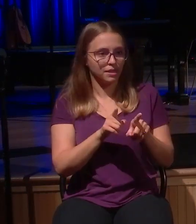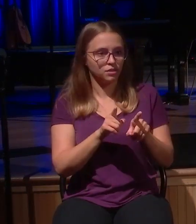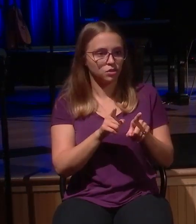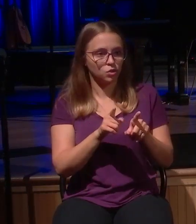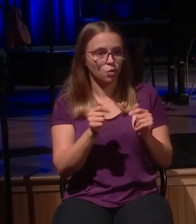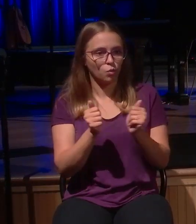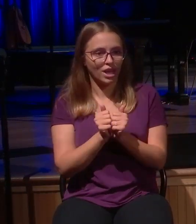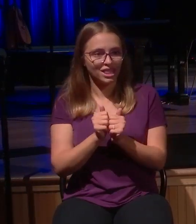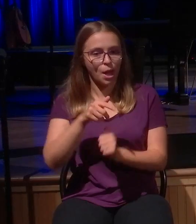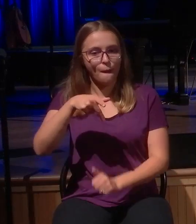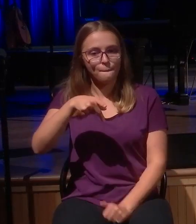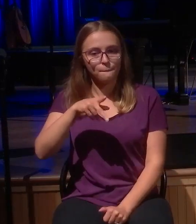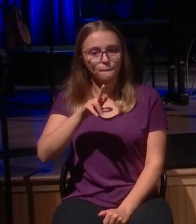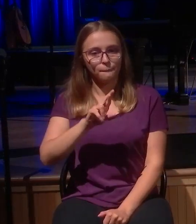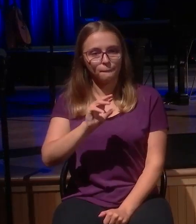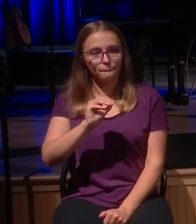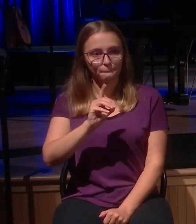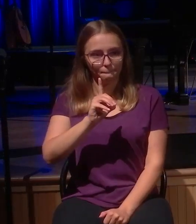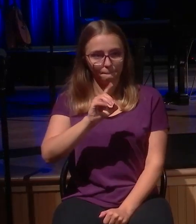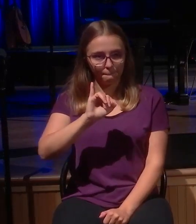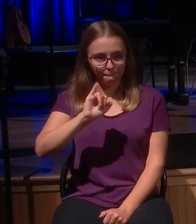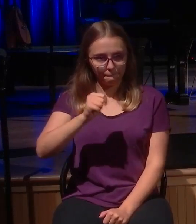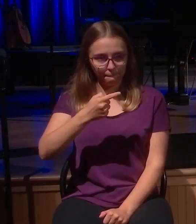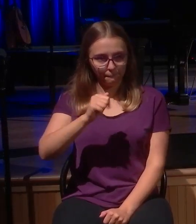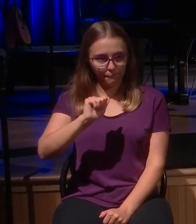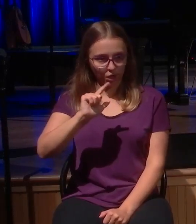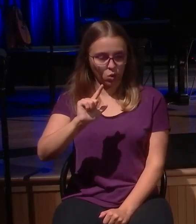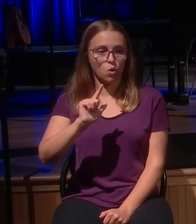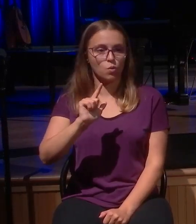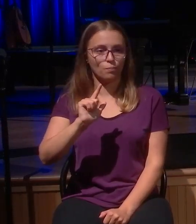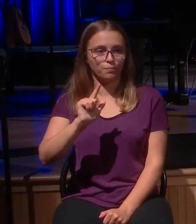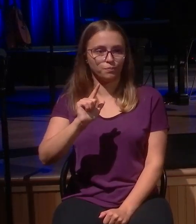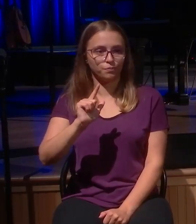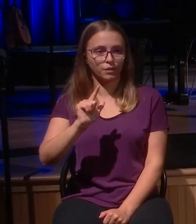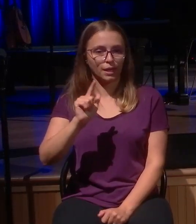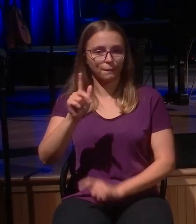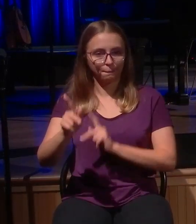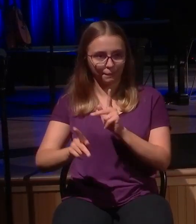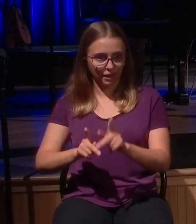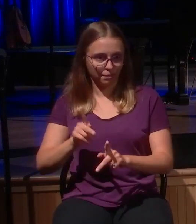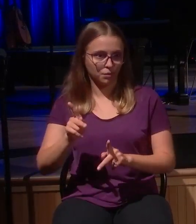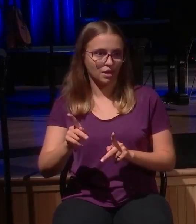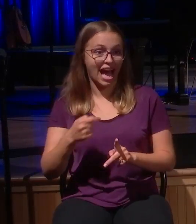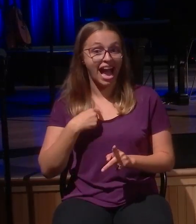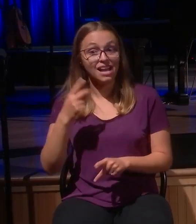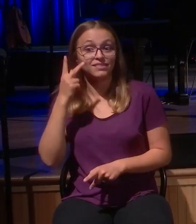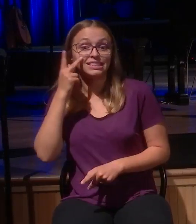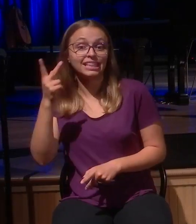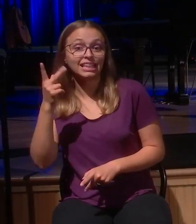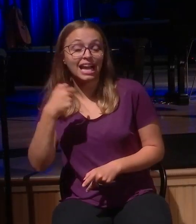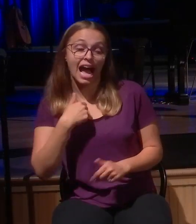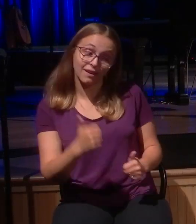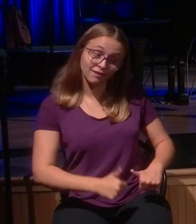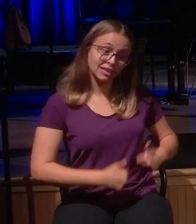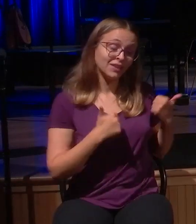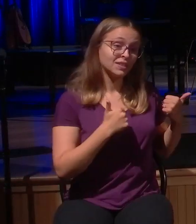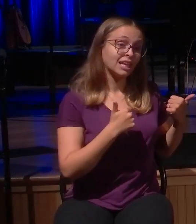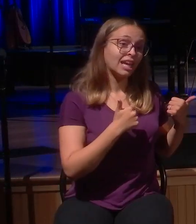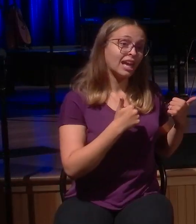I've lived it. I've seen it. I've prayed with people who have wept over it. And I have been with you in the midst of your own prodigal journey.